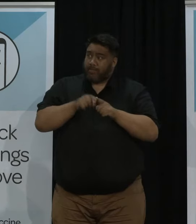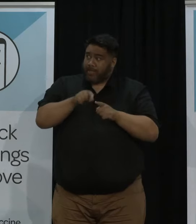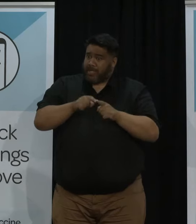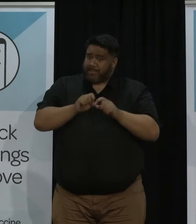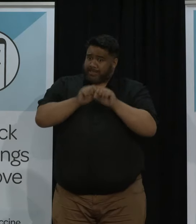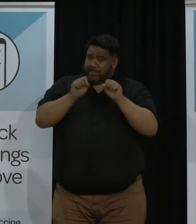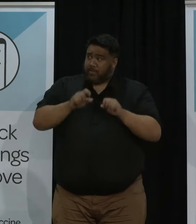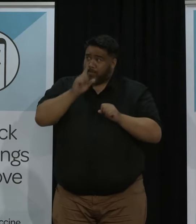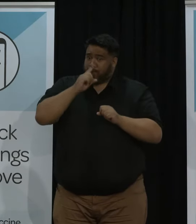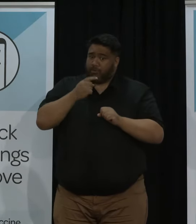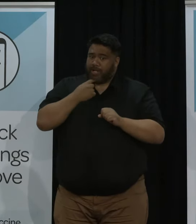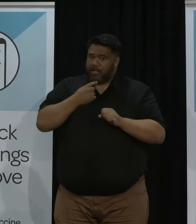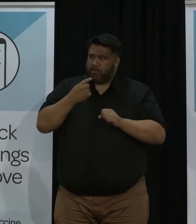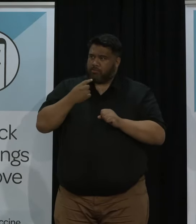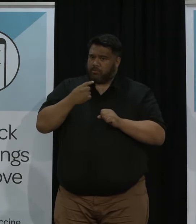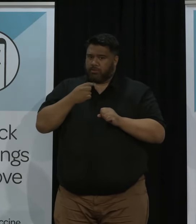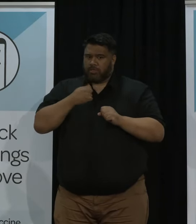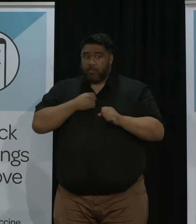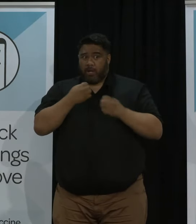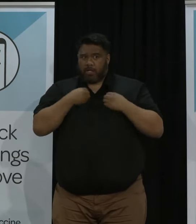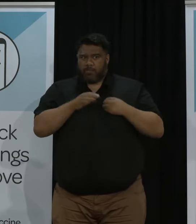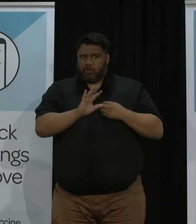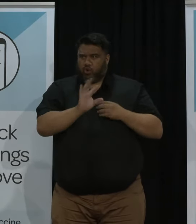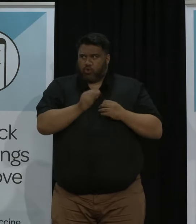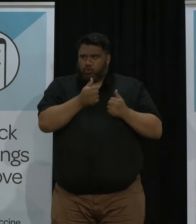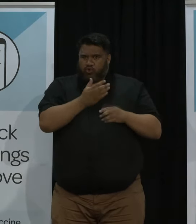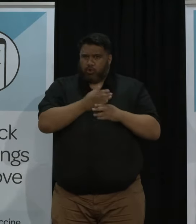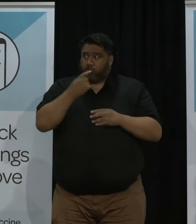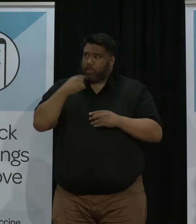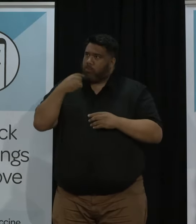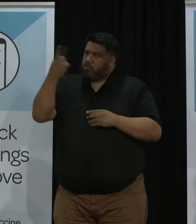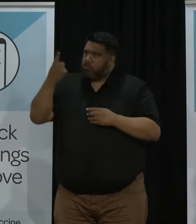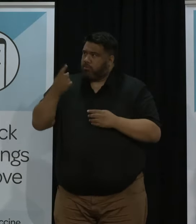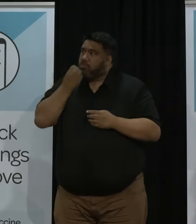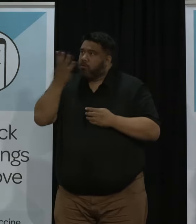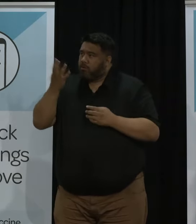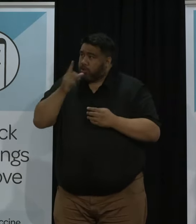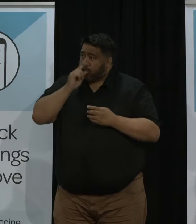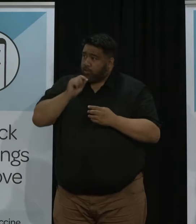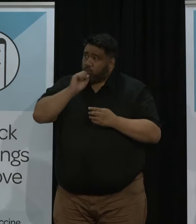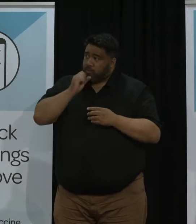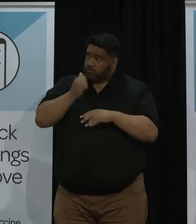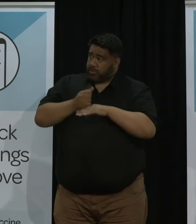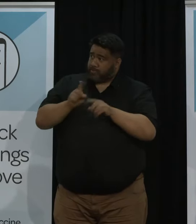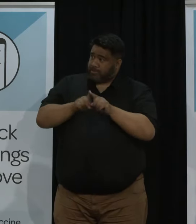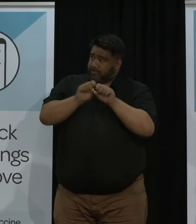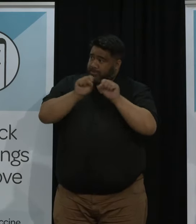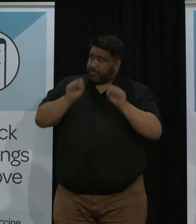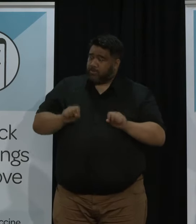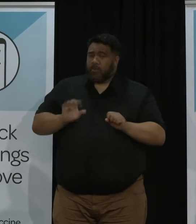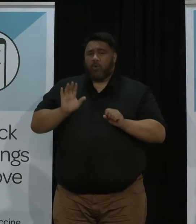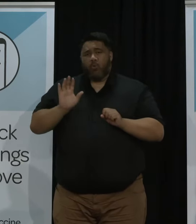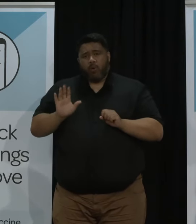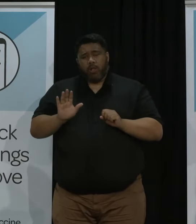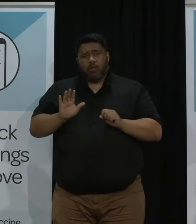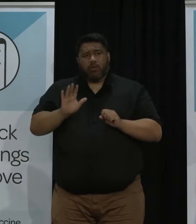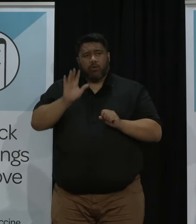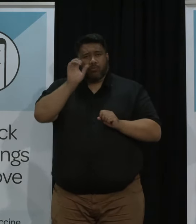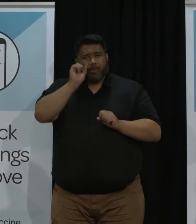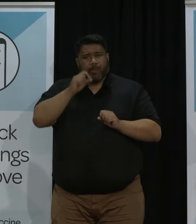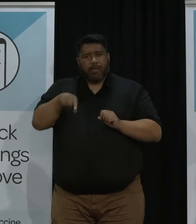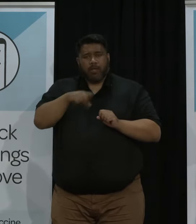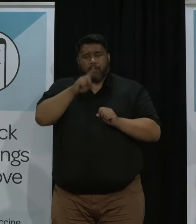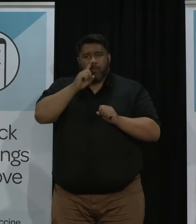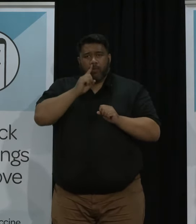this is the question I mean of course what we're mindful of is it is important that people